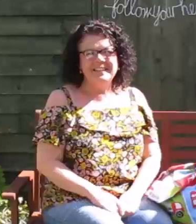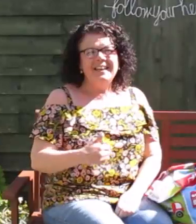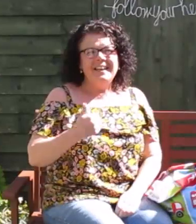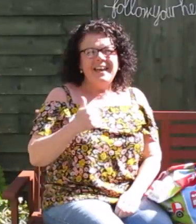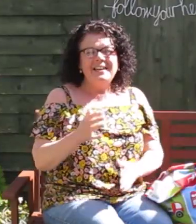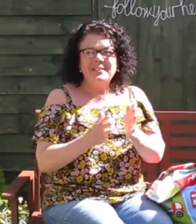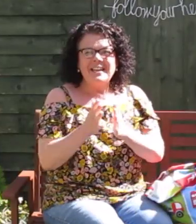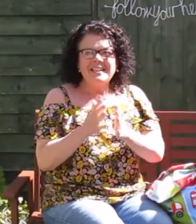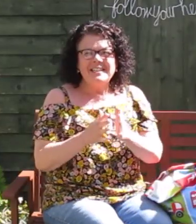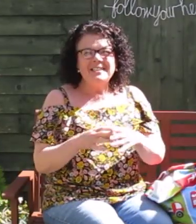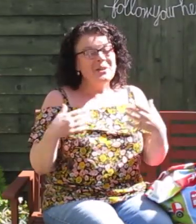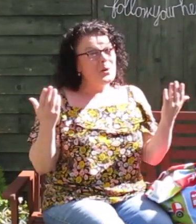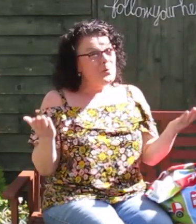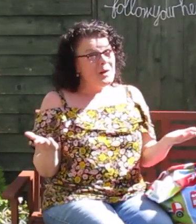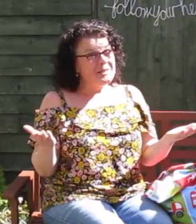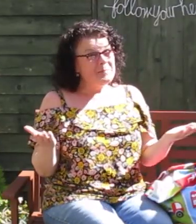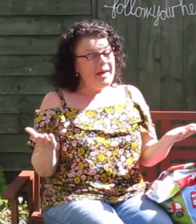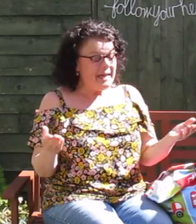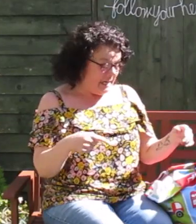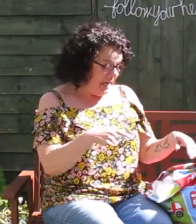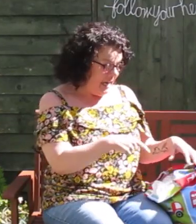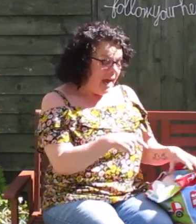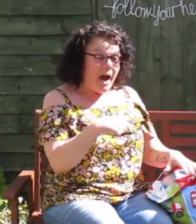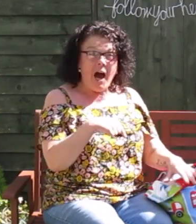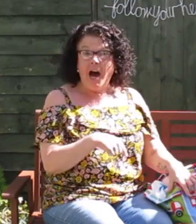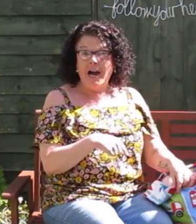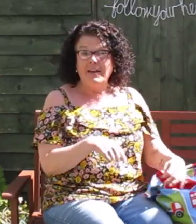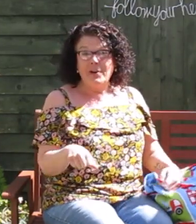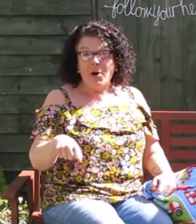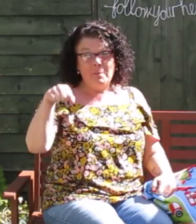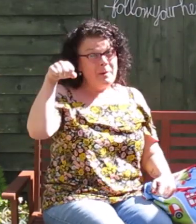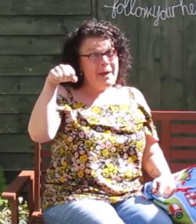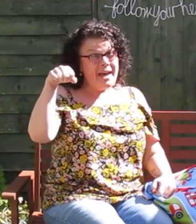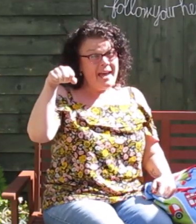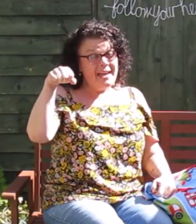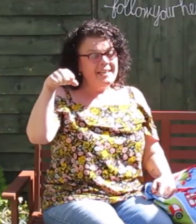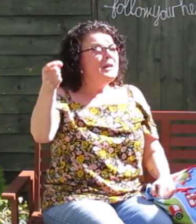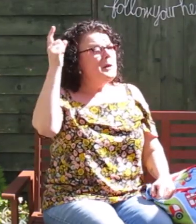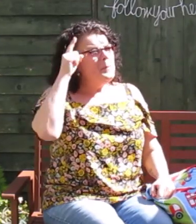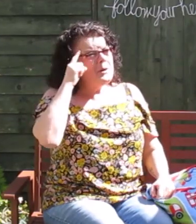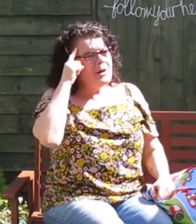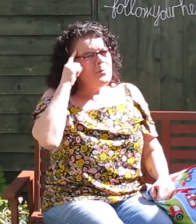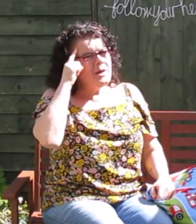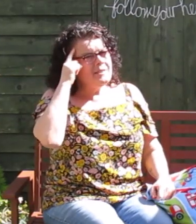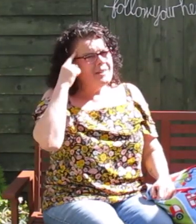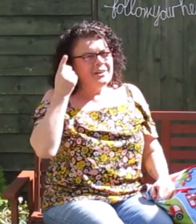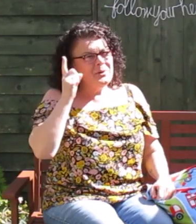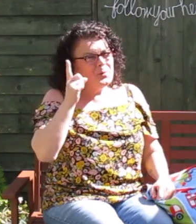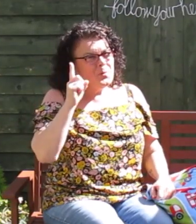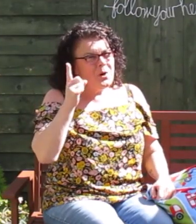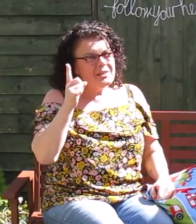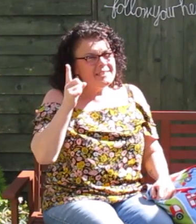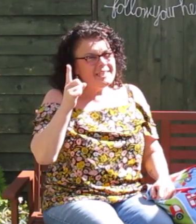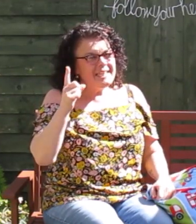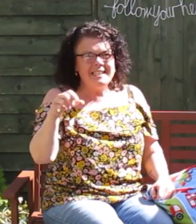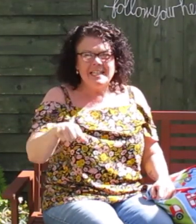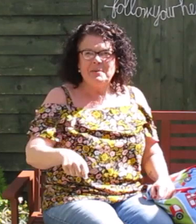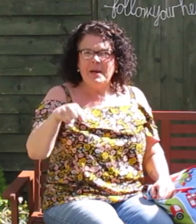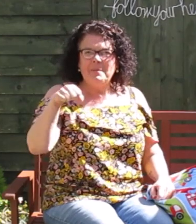Hello signers. Welcome back. I've got my bag, but I wonder what is in my